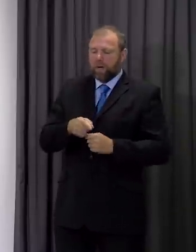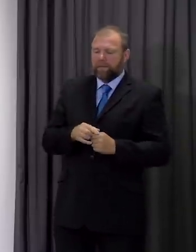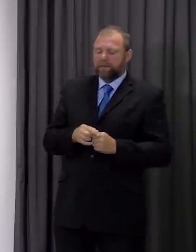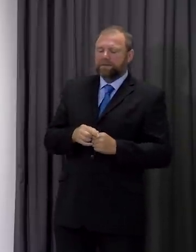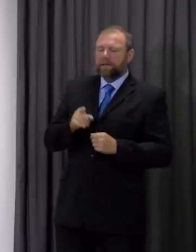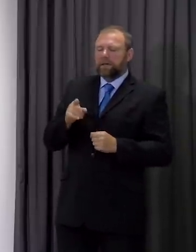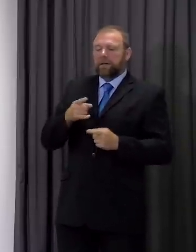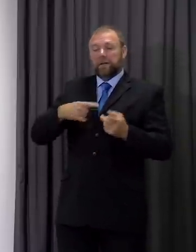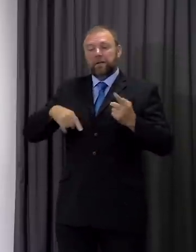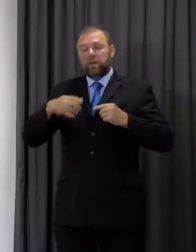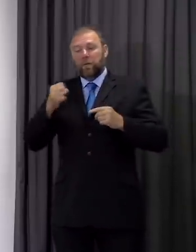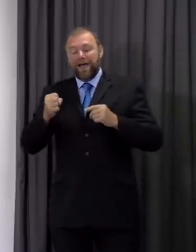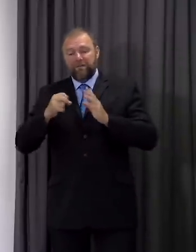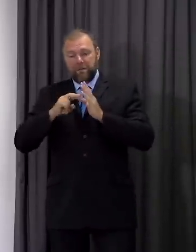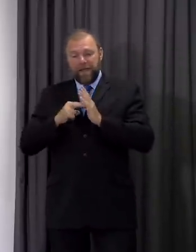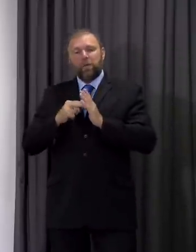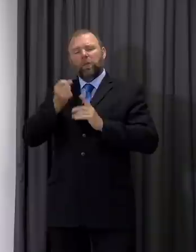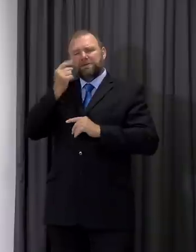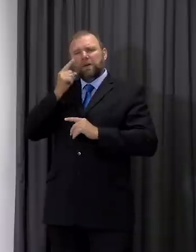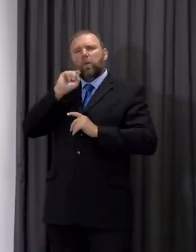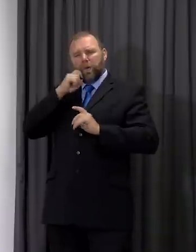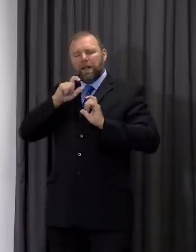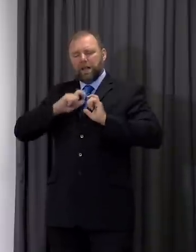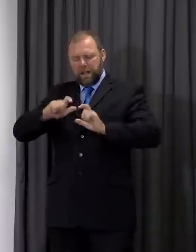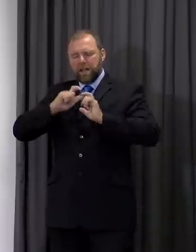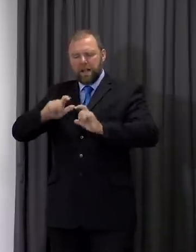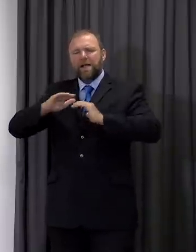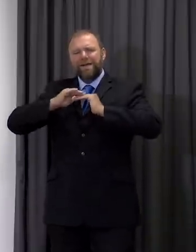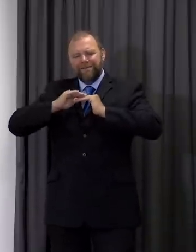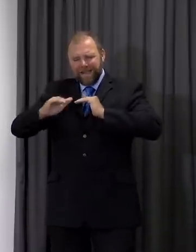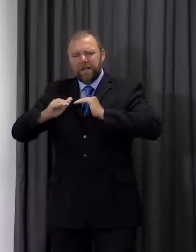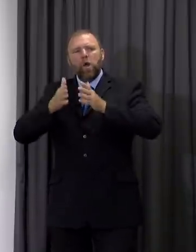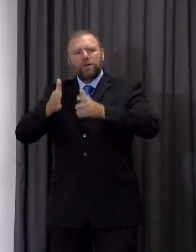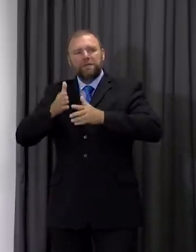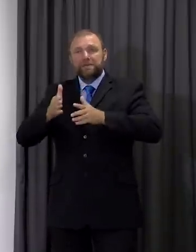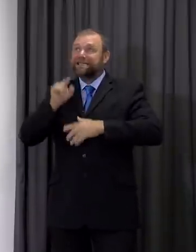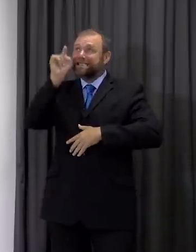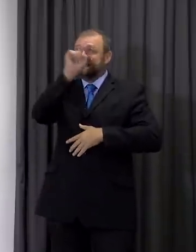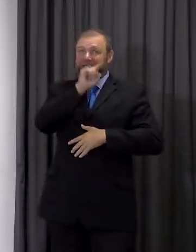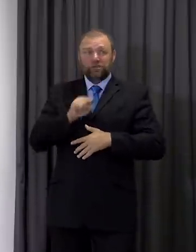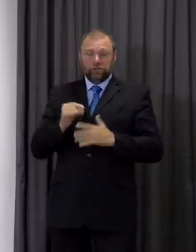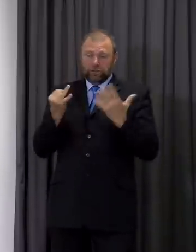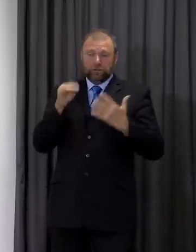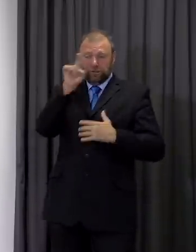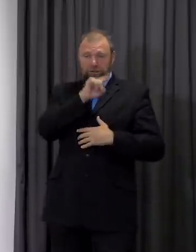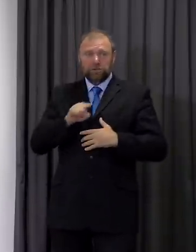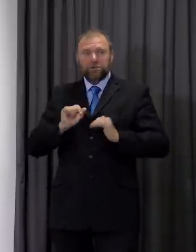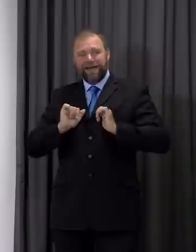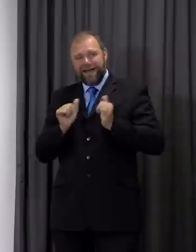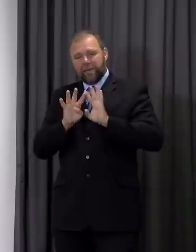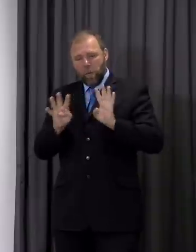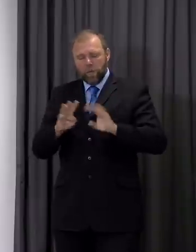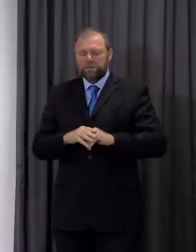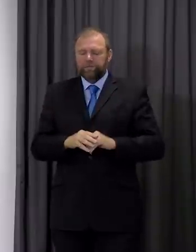with us on where we understand we will have field hospitals within and serving each health board area it's about the numbers that we think we're going to